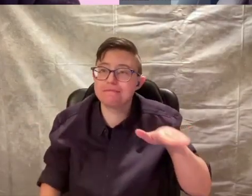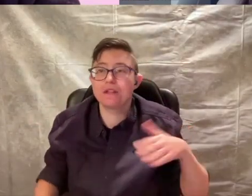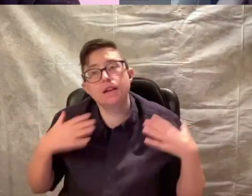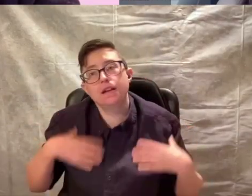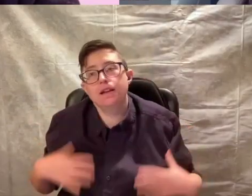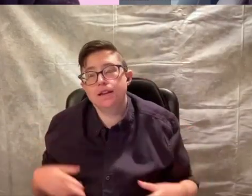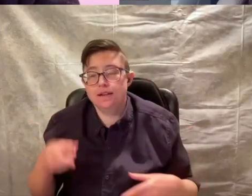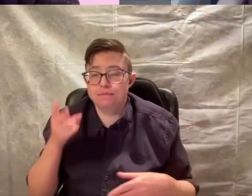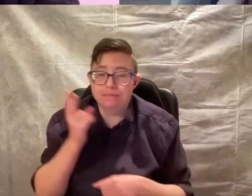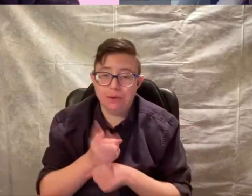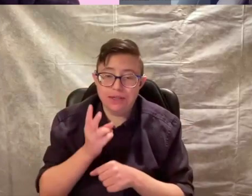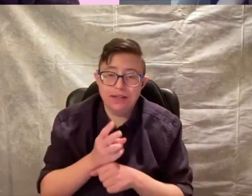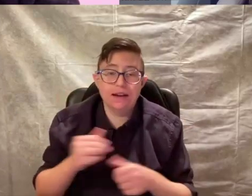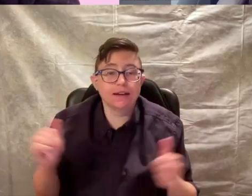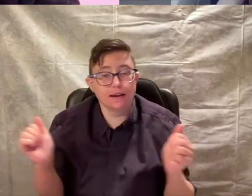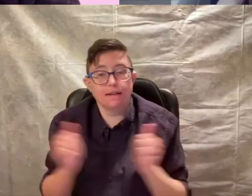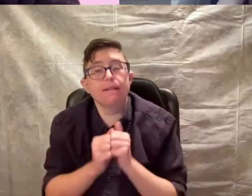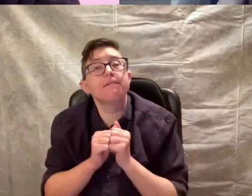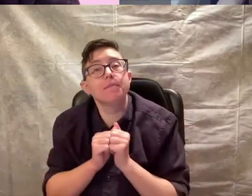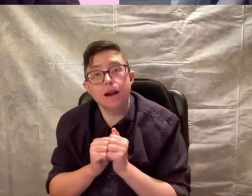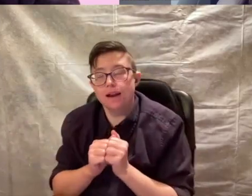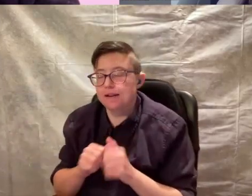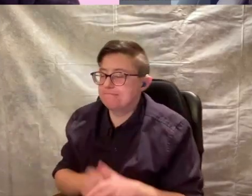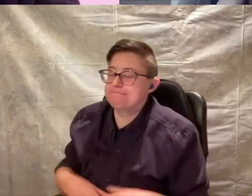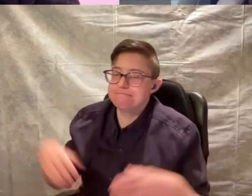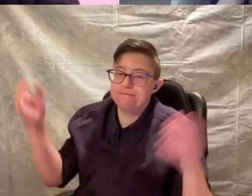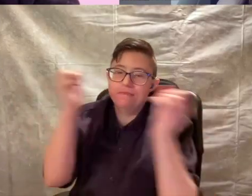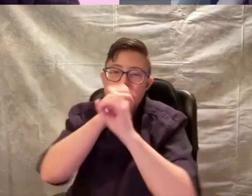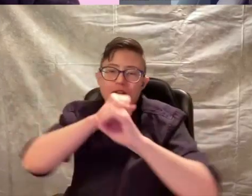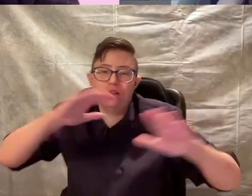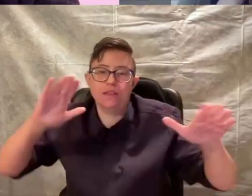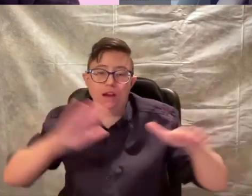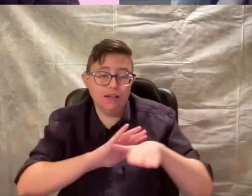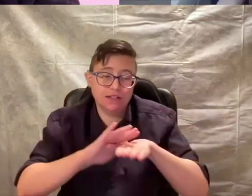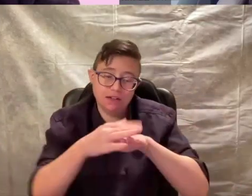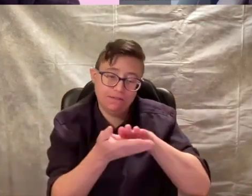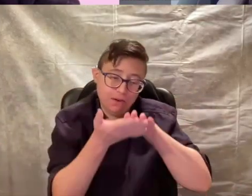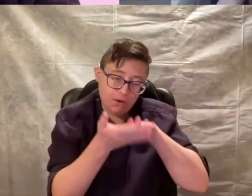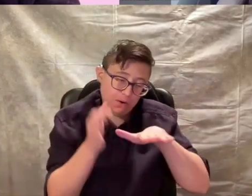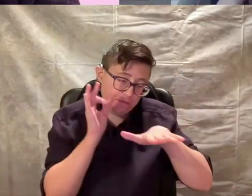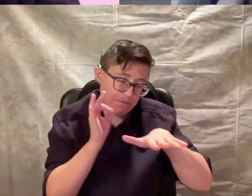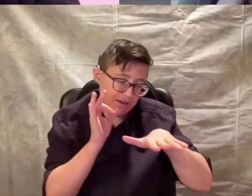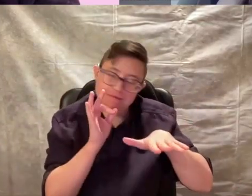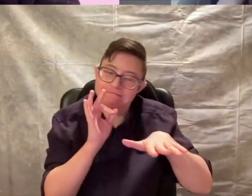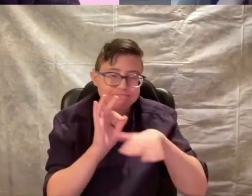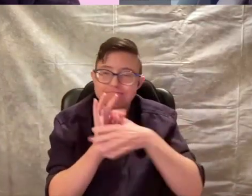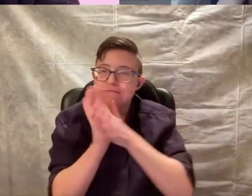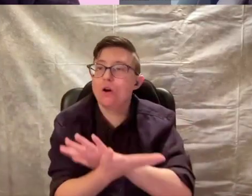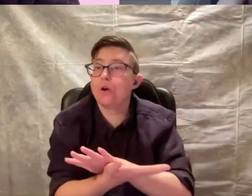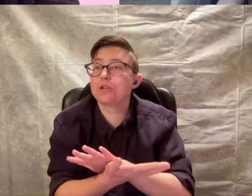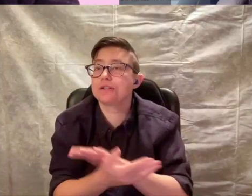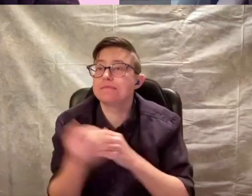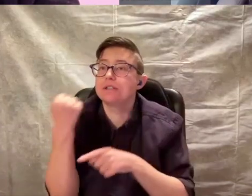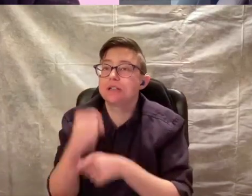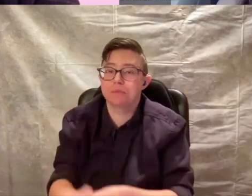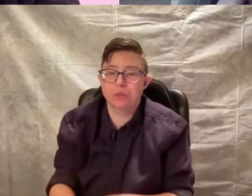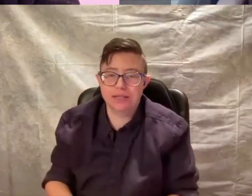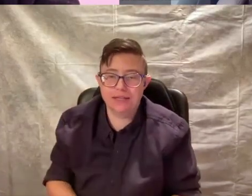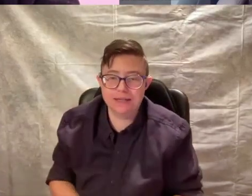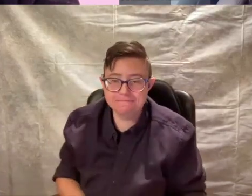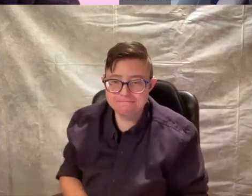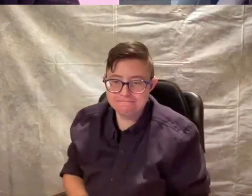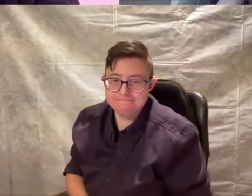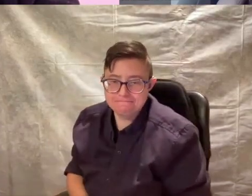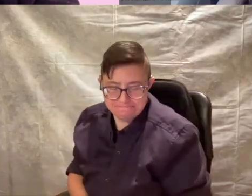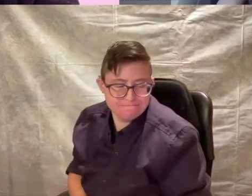My body again familiar. The ideal form lost to